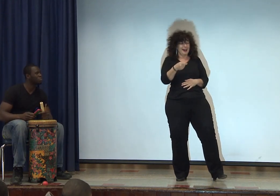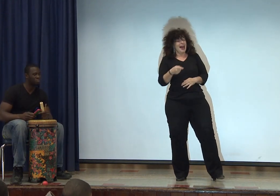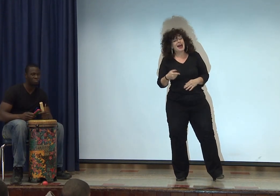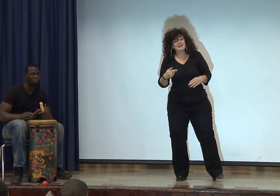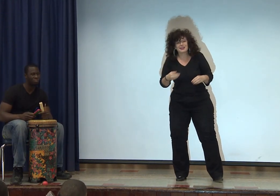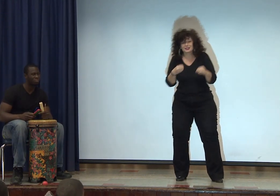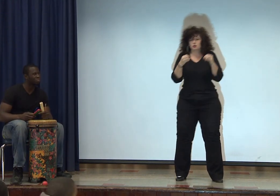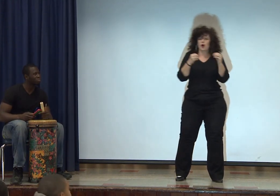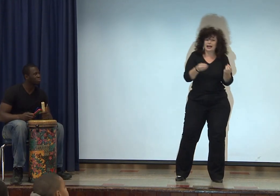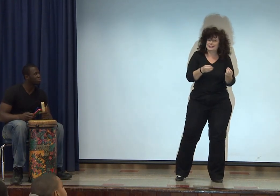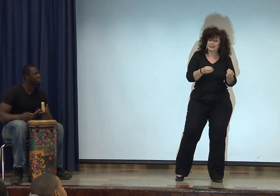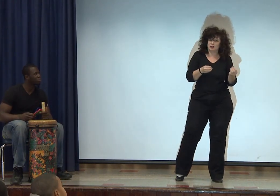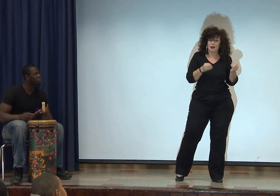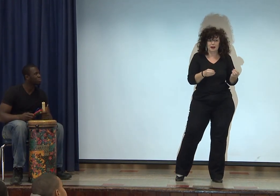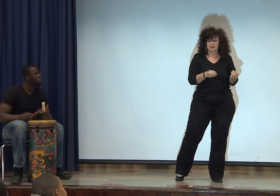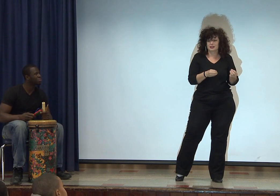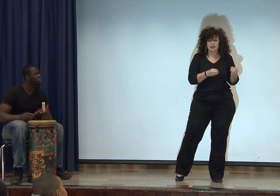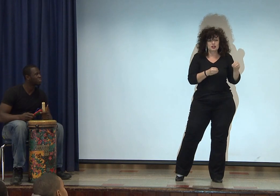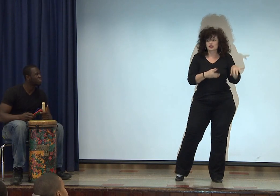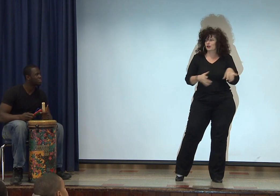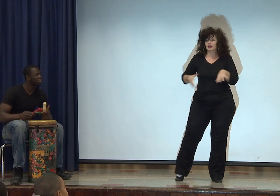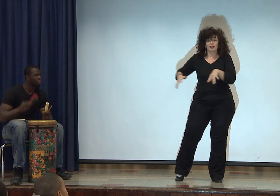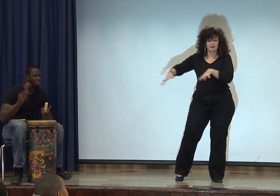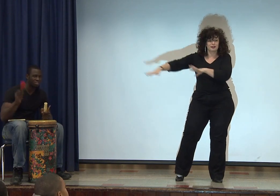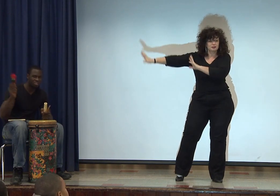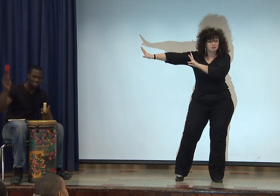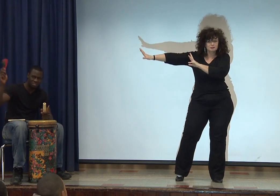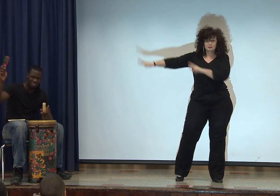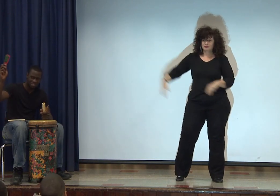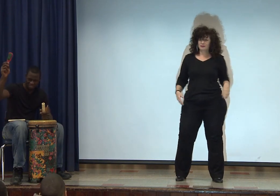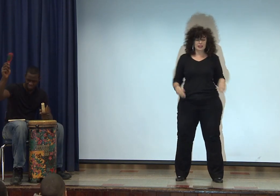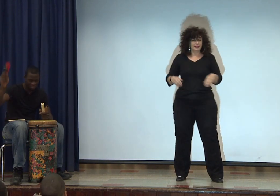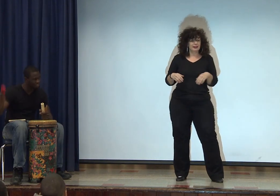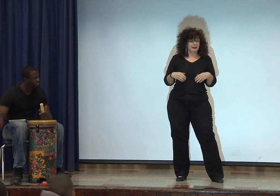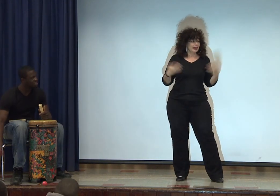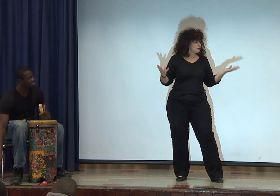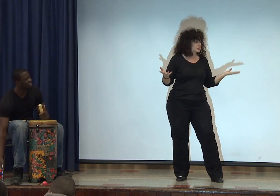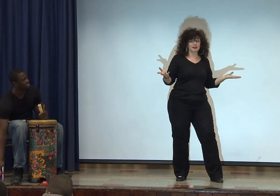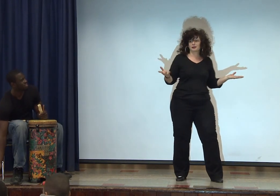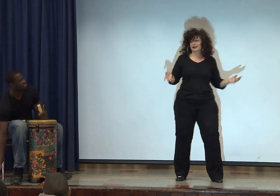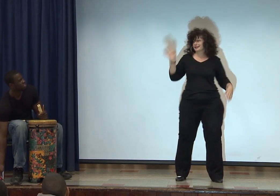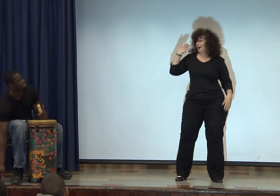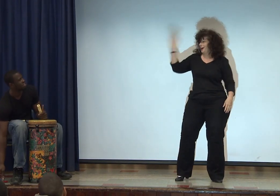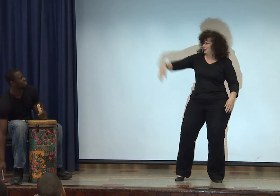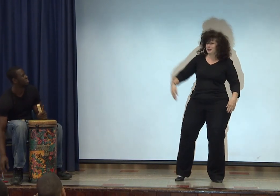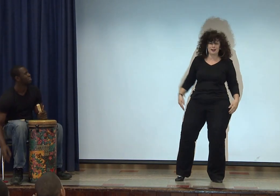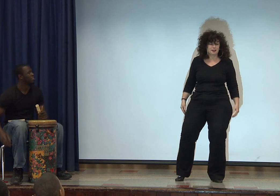And this wise little mouse scurried off. And he was looking around. said, You're nothing